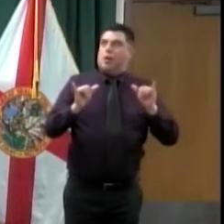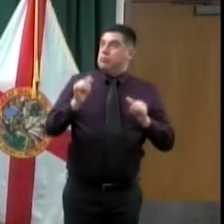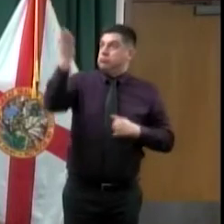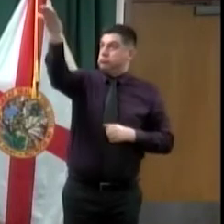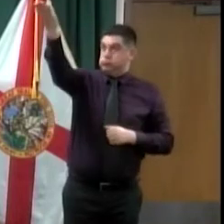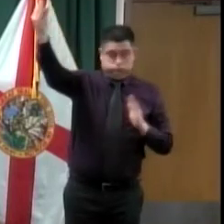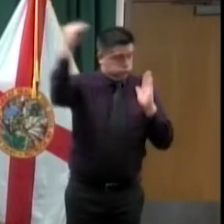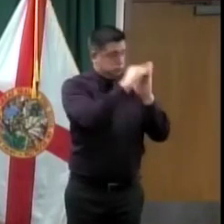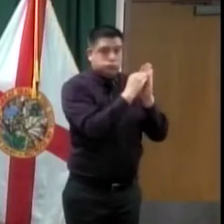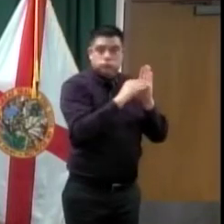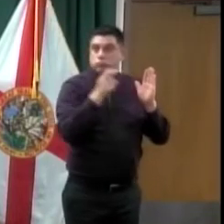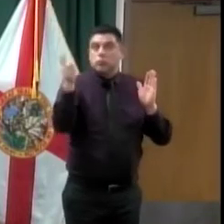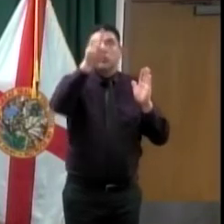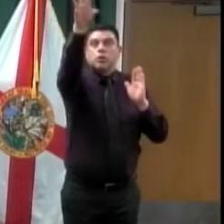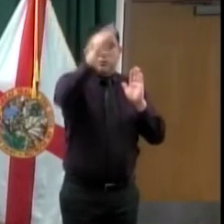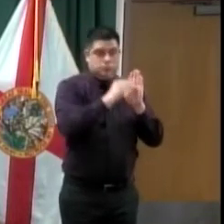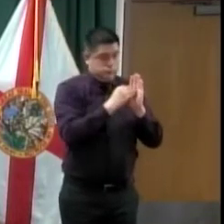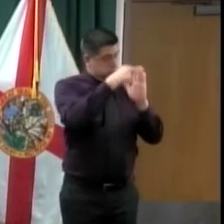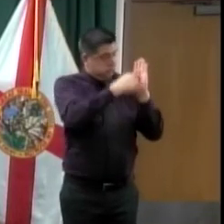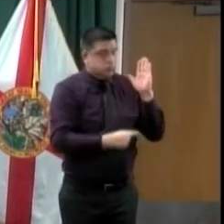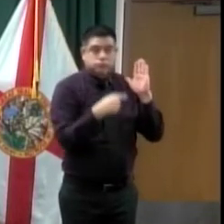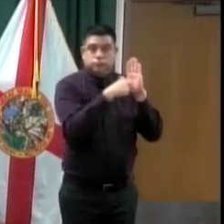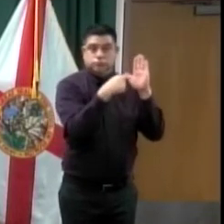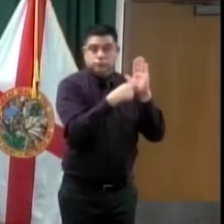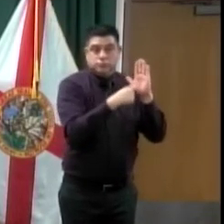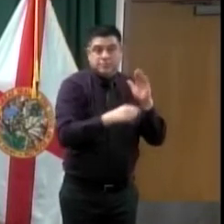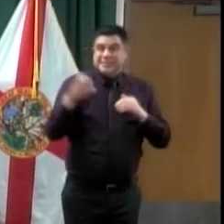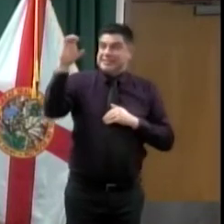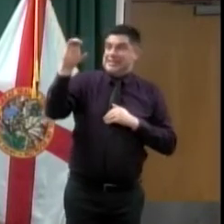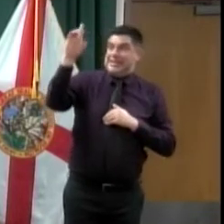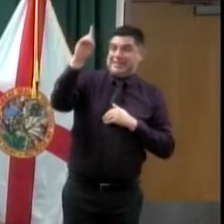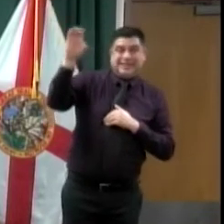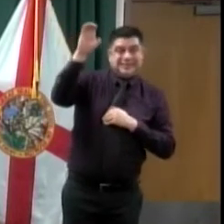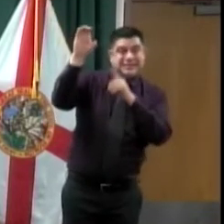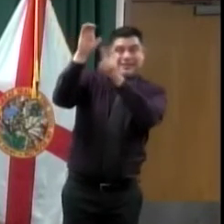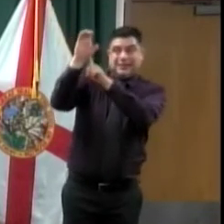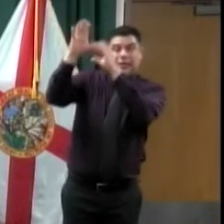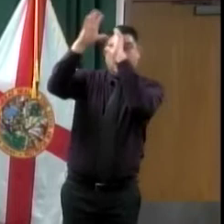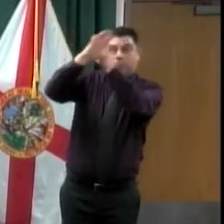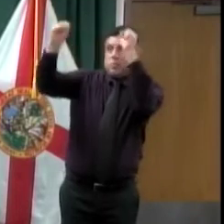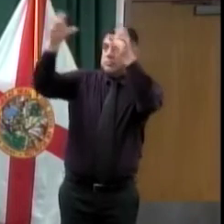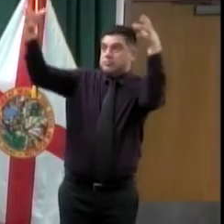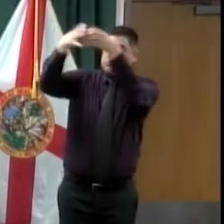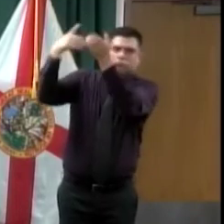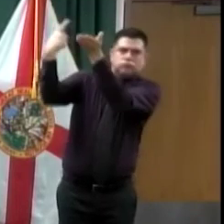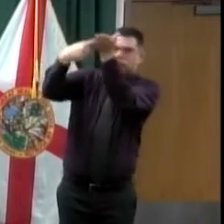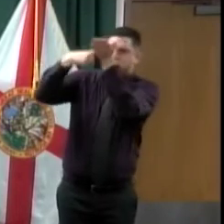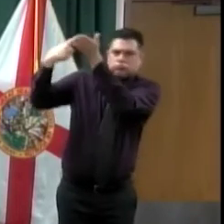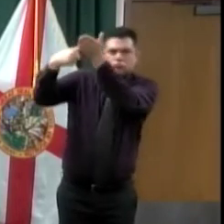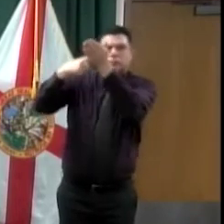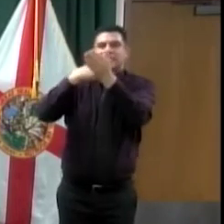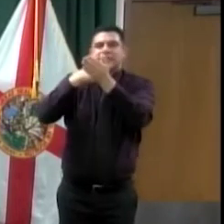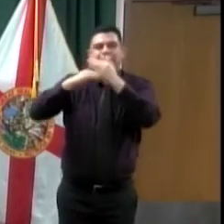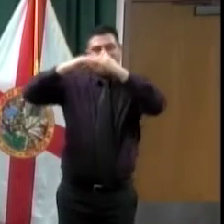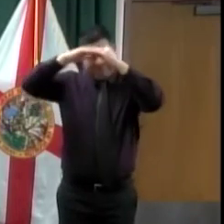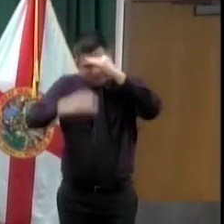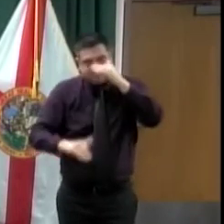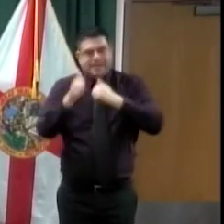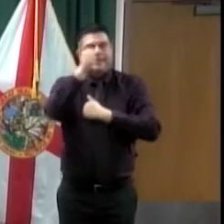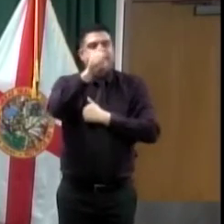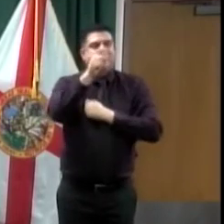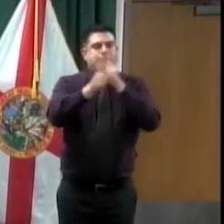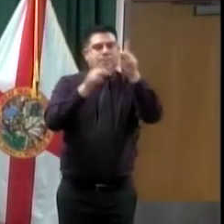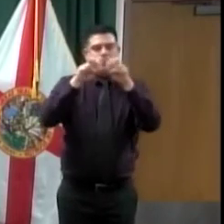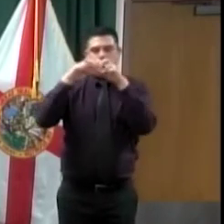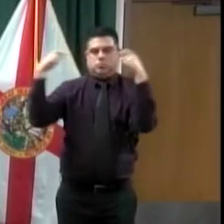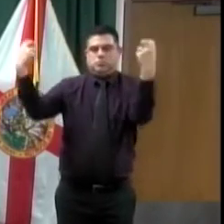of less than 10 people. So we shouldn't have to require that, but we do require that in Seminole County, less